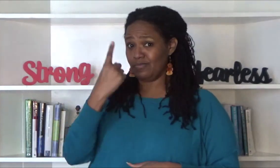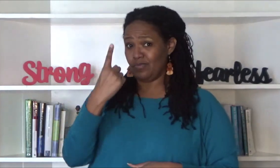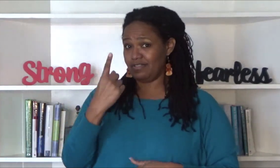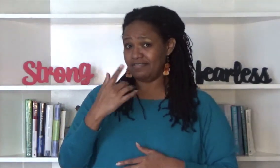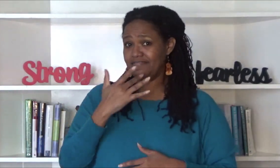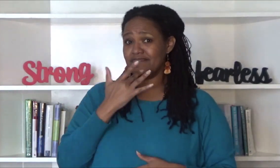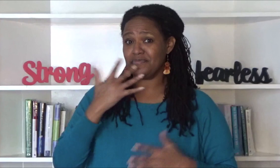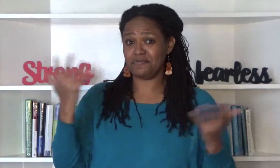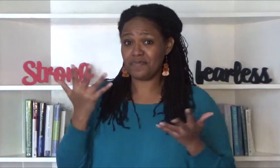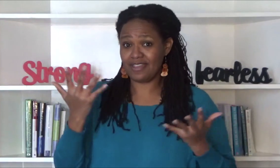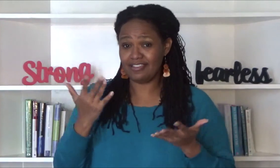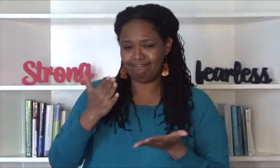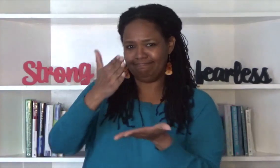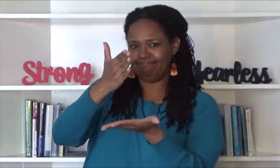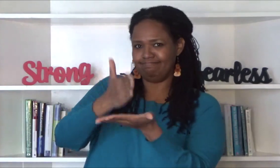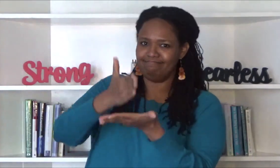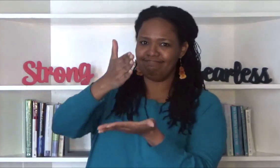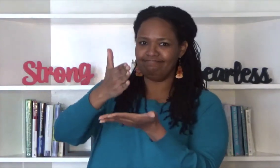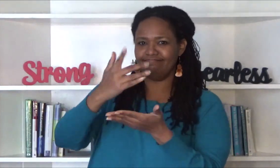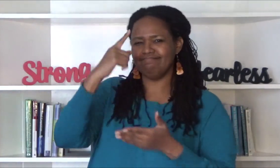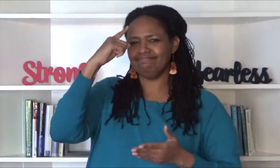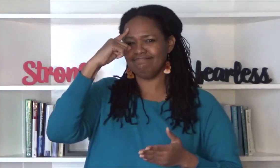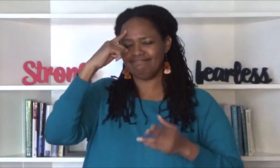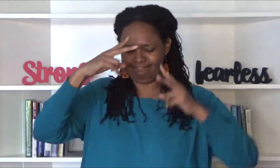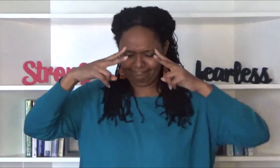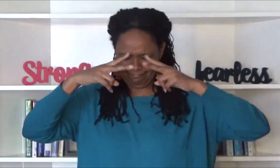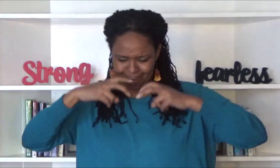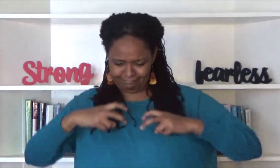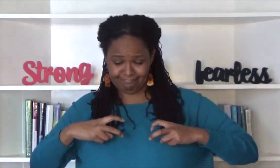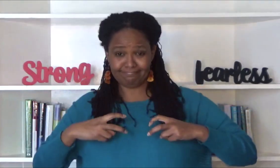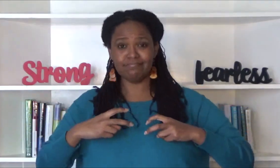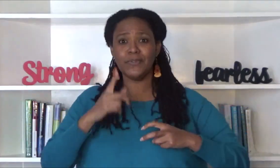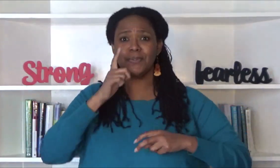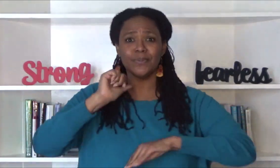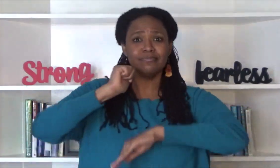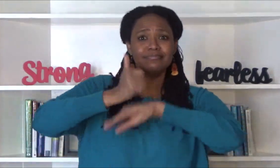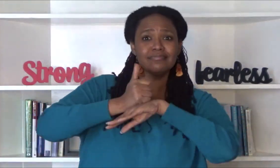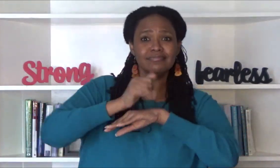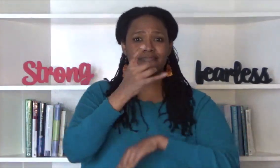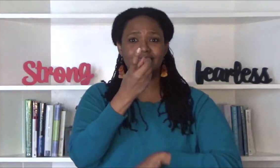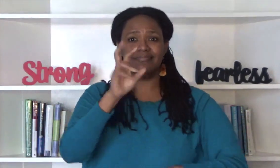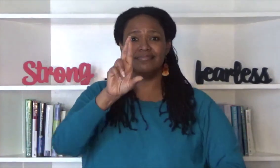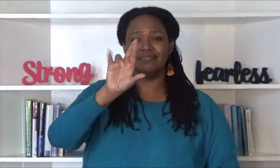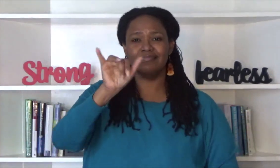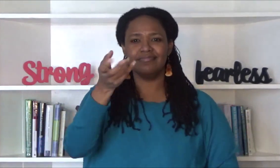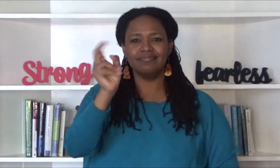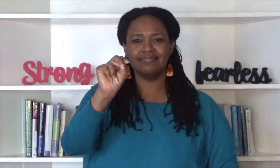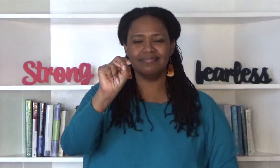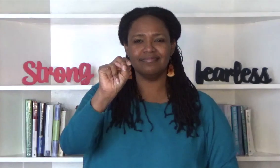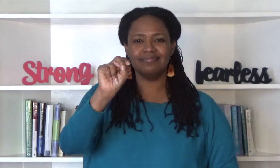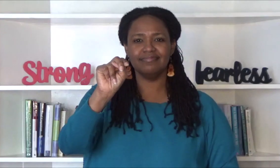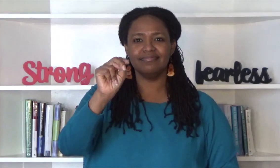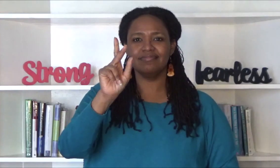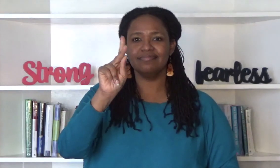it is the stop mindfulness technique created by dr john gabbit zen